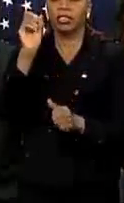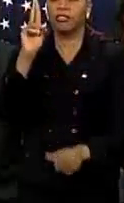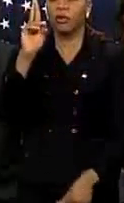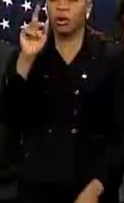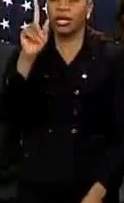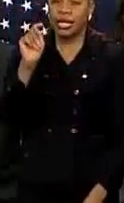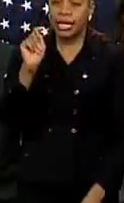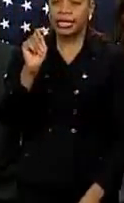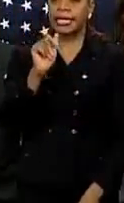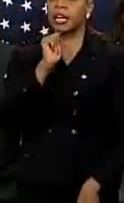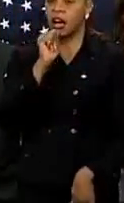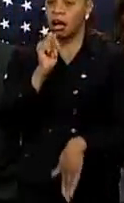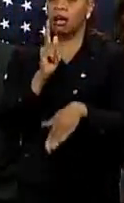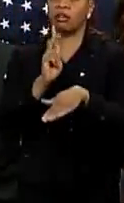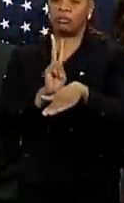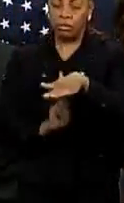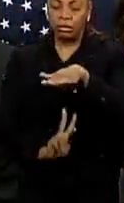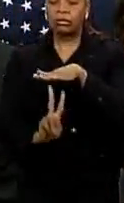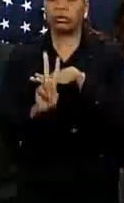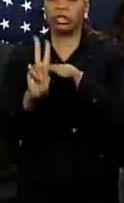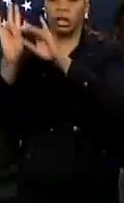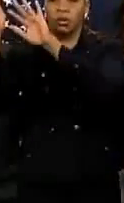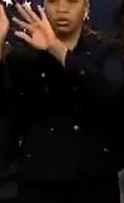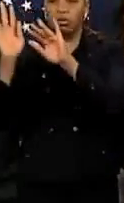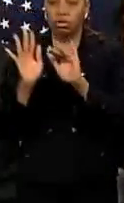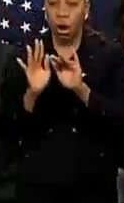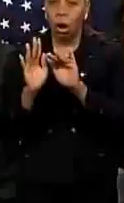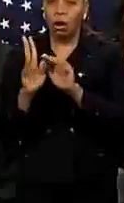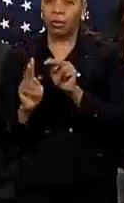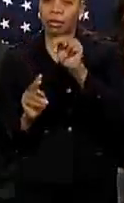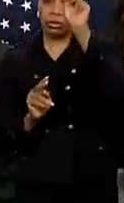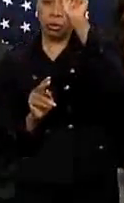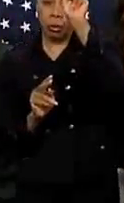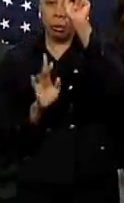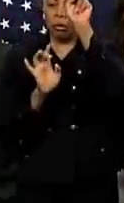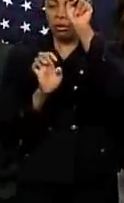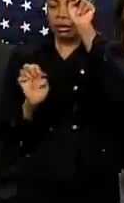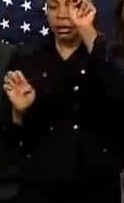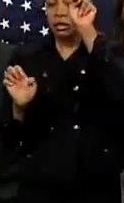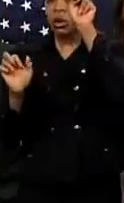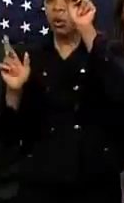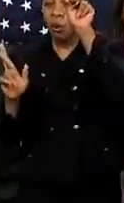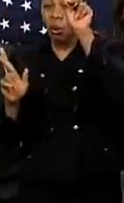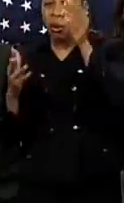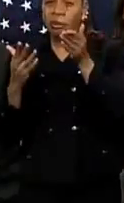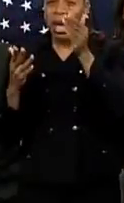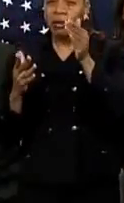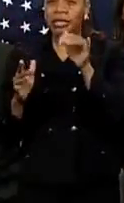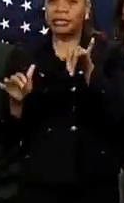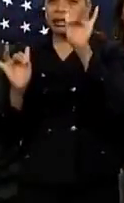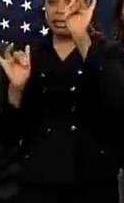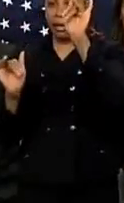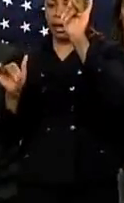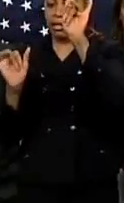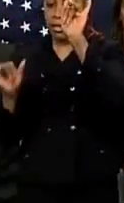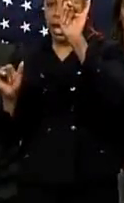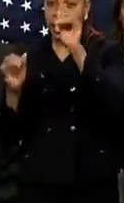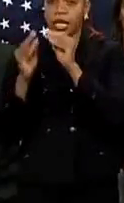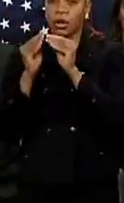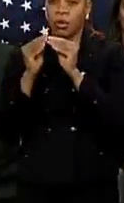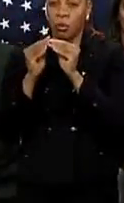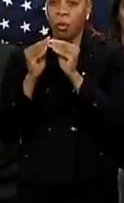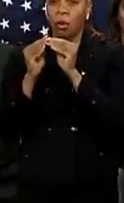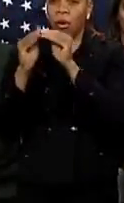unpredictable storm. It could turn further northeast, or it could stall and give us more precipitation.